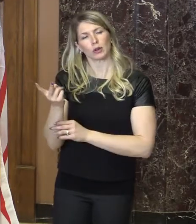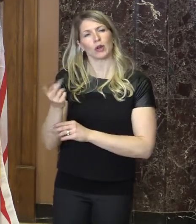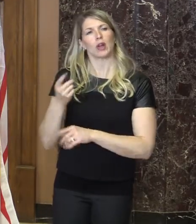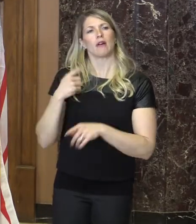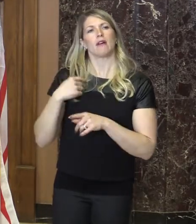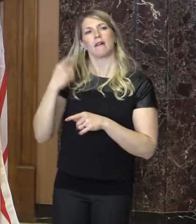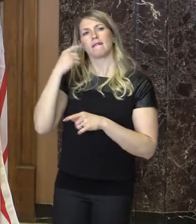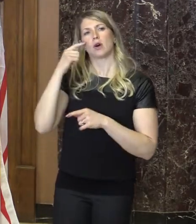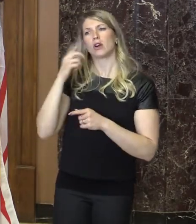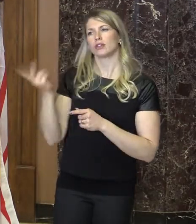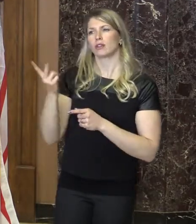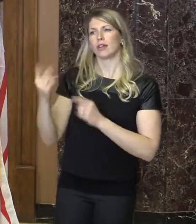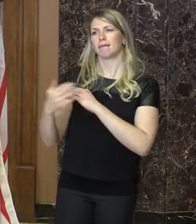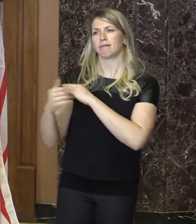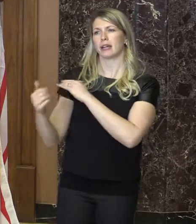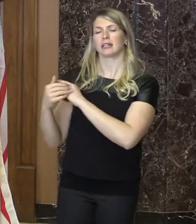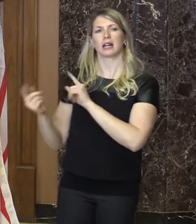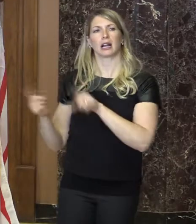a few words.